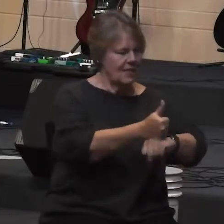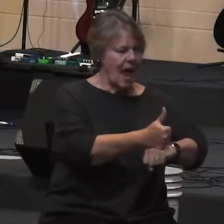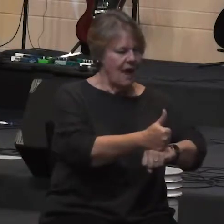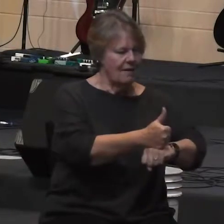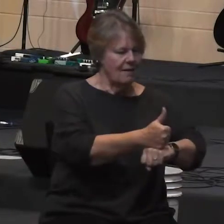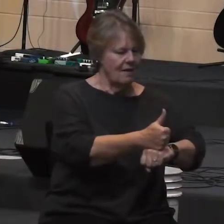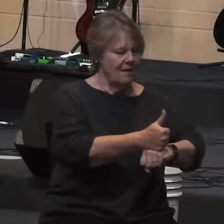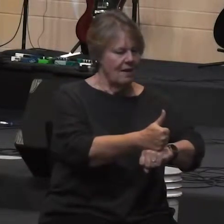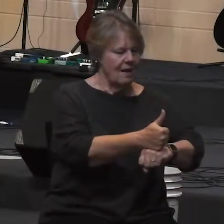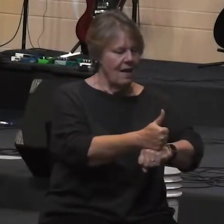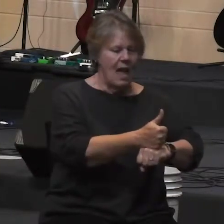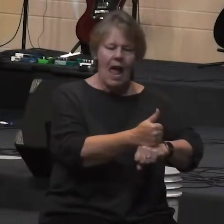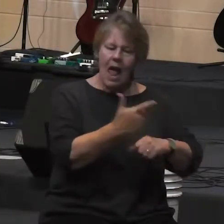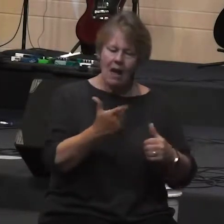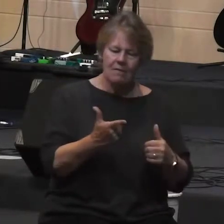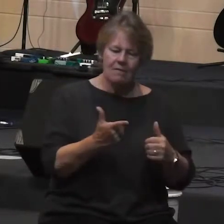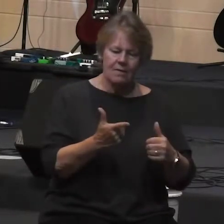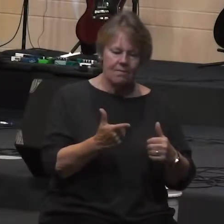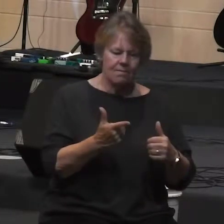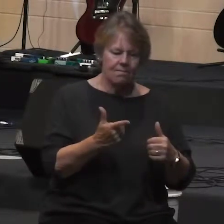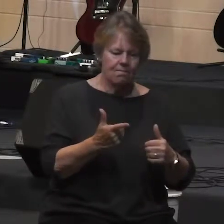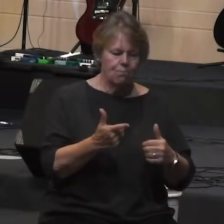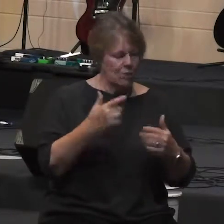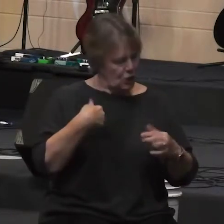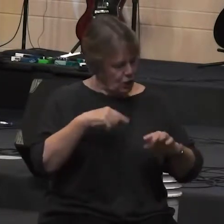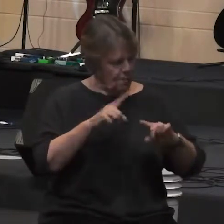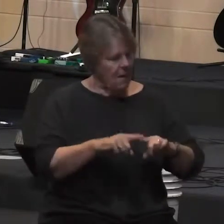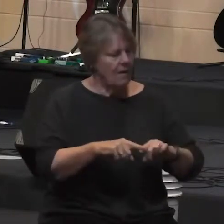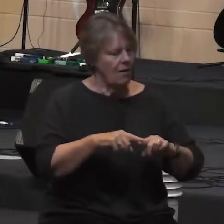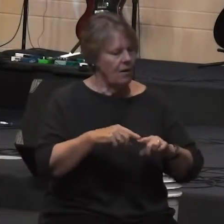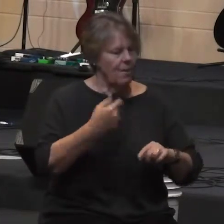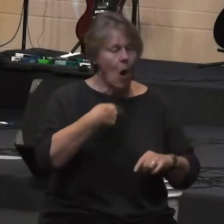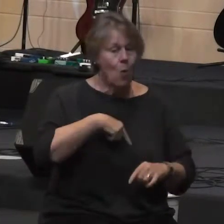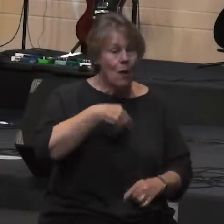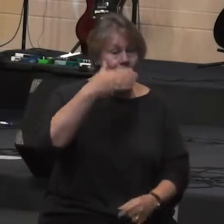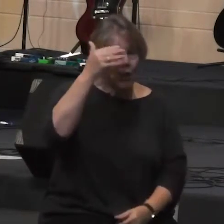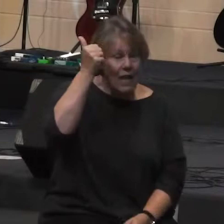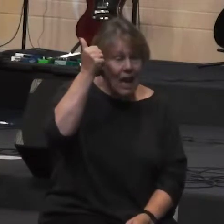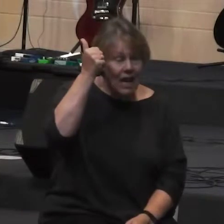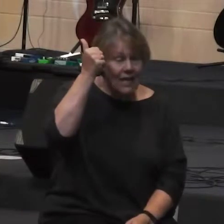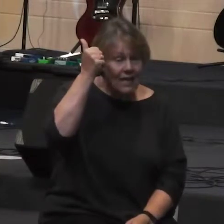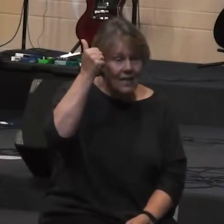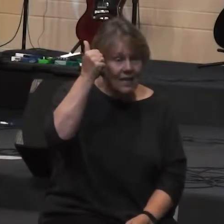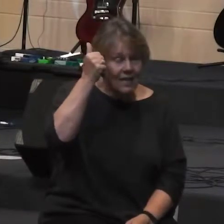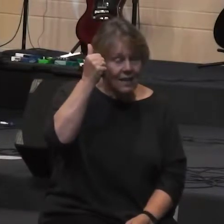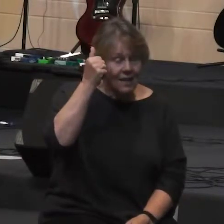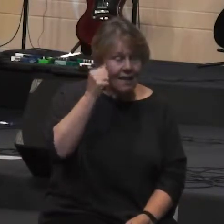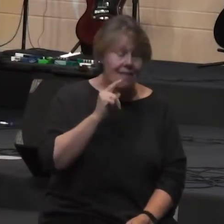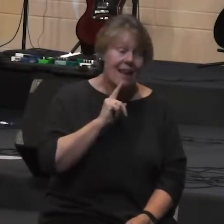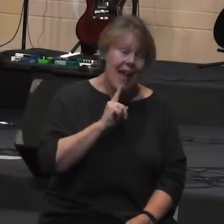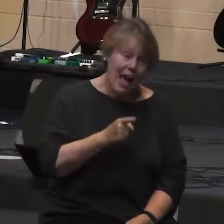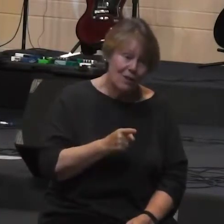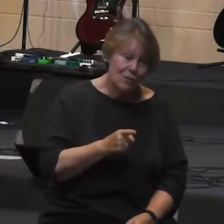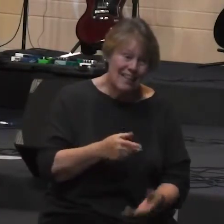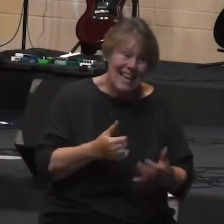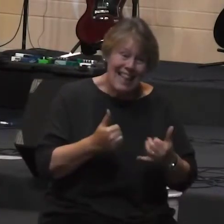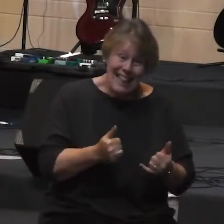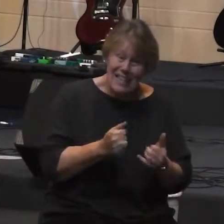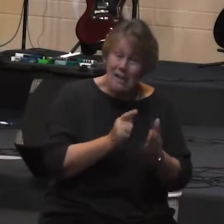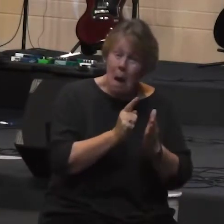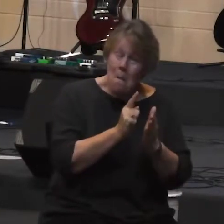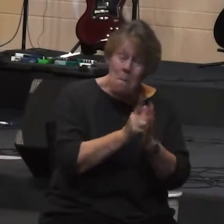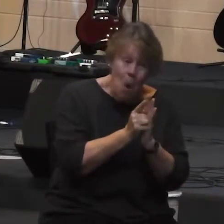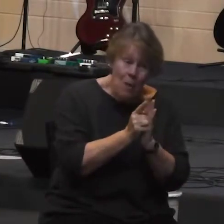we forget that actually in this very moment we are still dependent